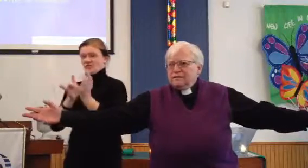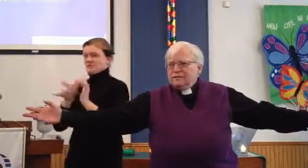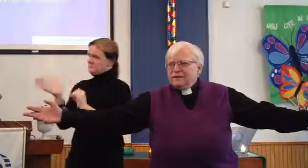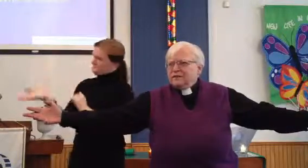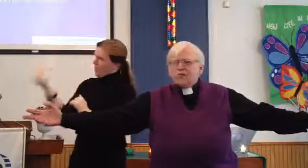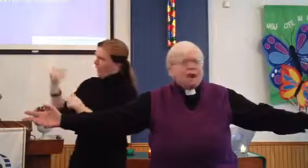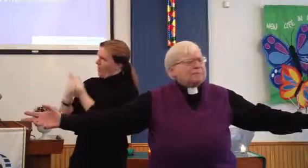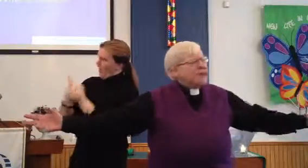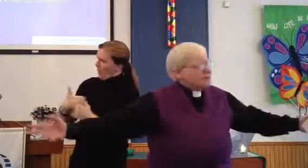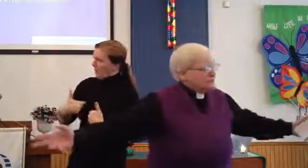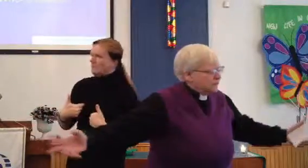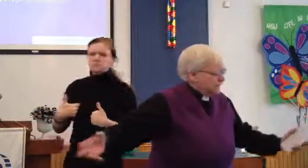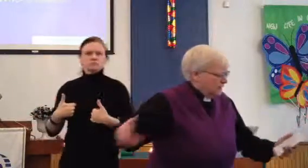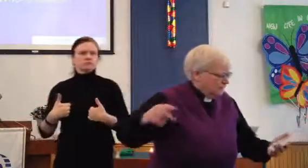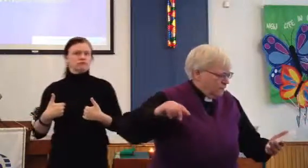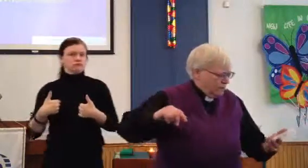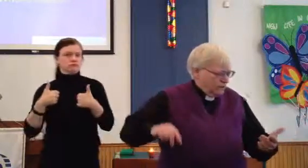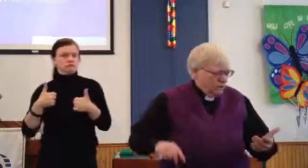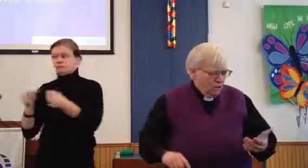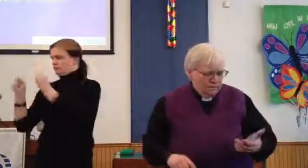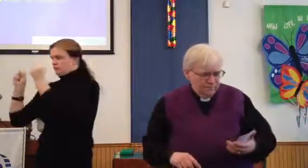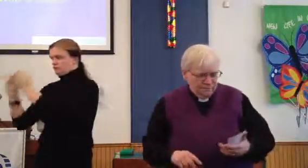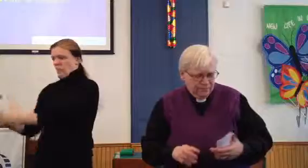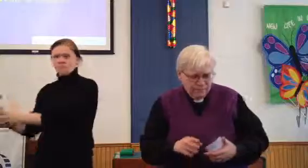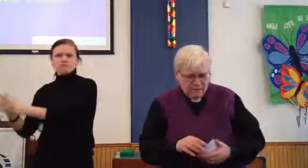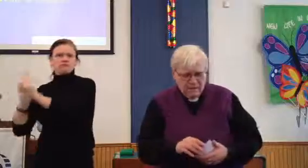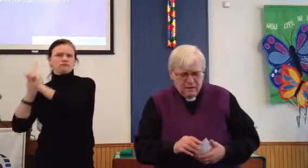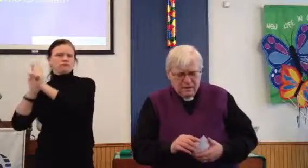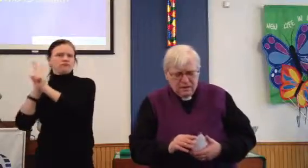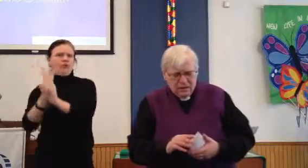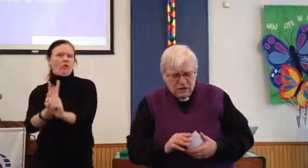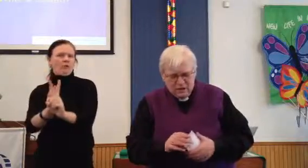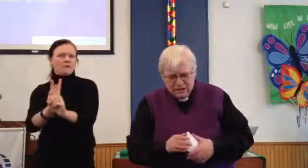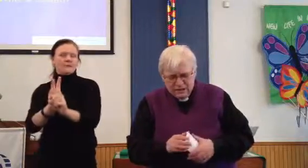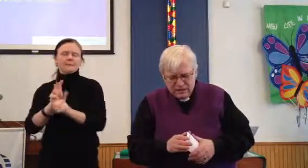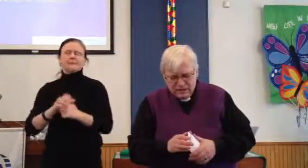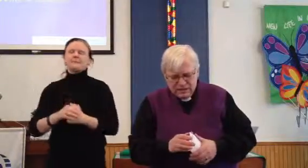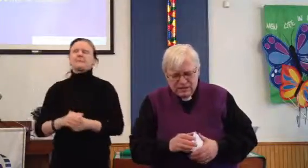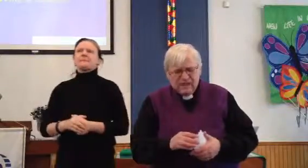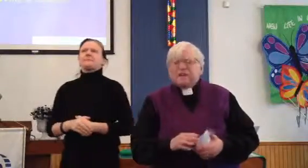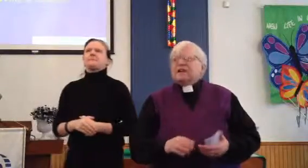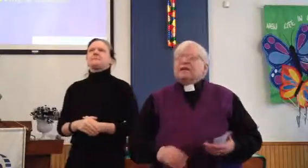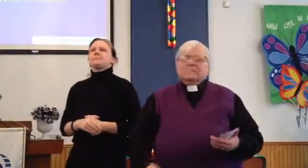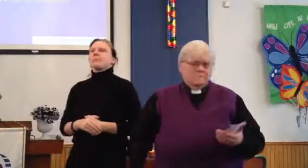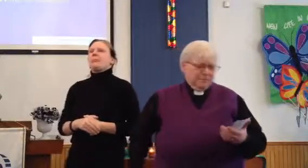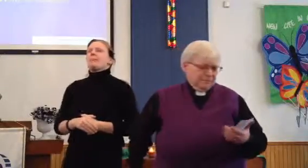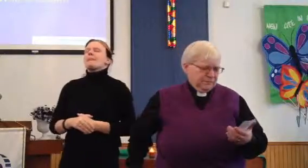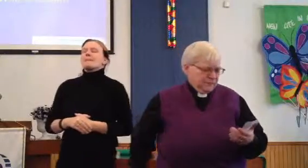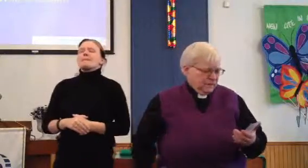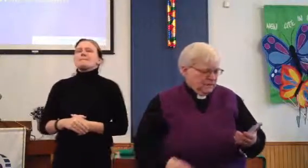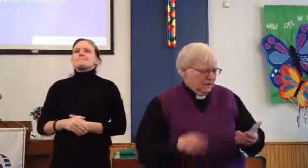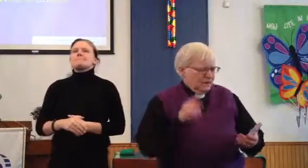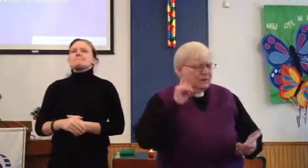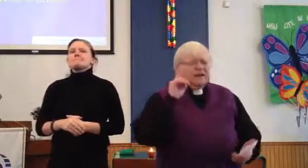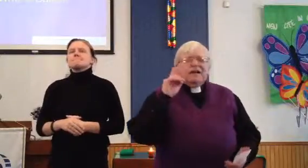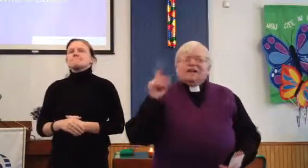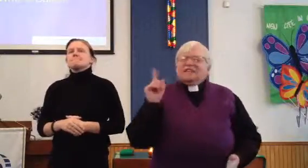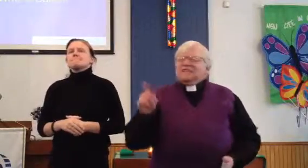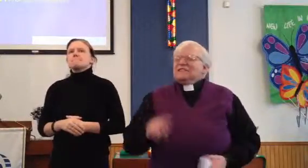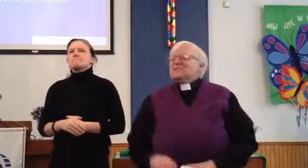They dropped everything and they followed the call. You know, it's significant that these